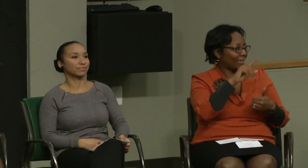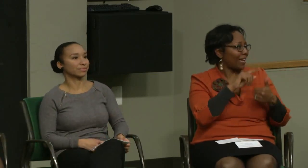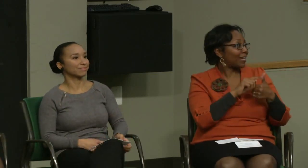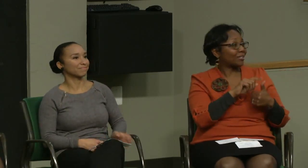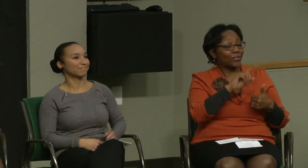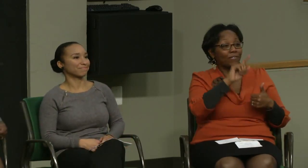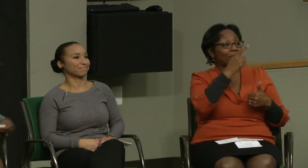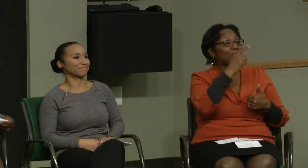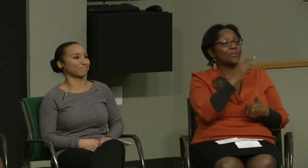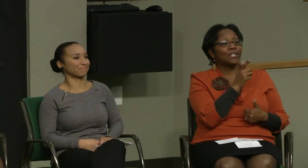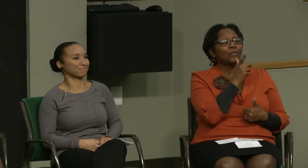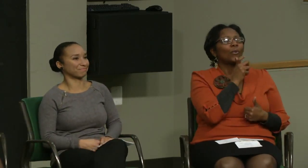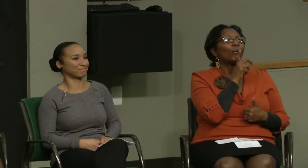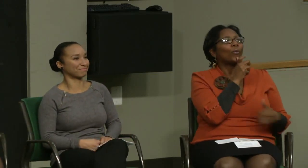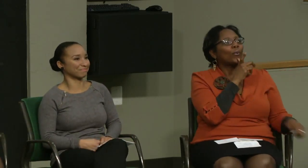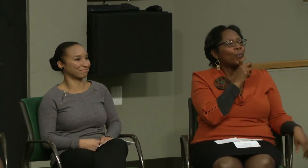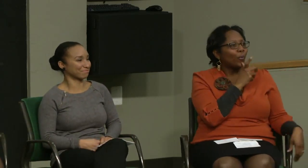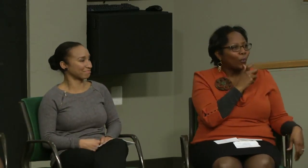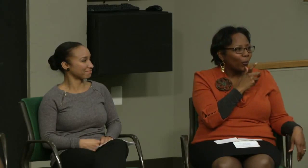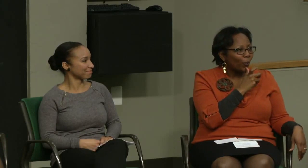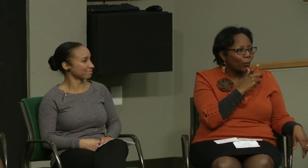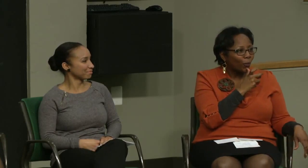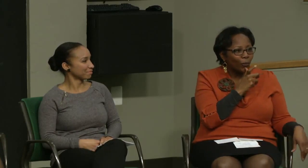model? Okay, let me say that to you. The first one is who.